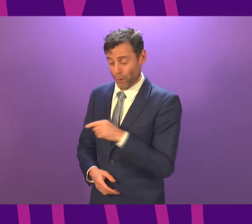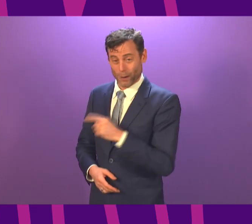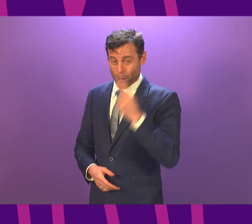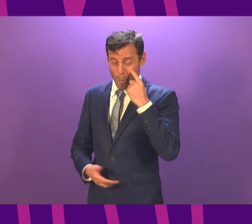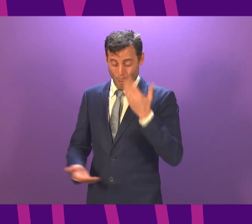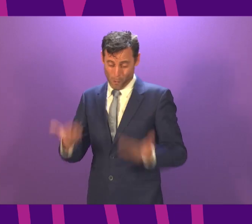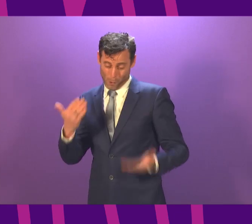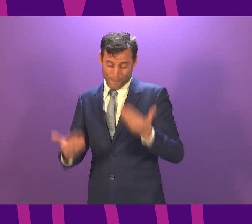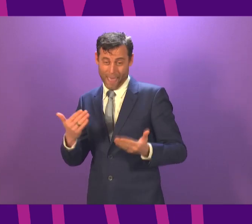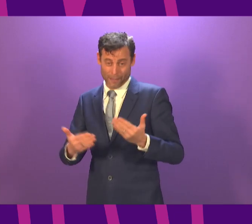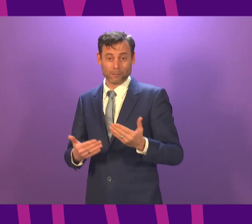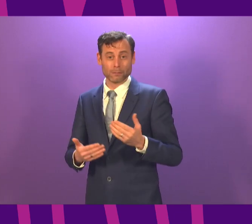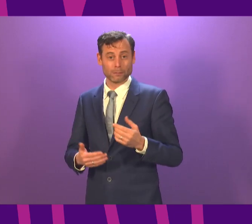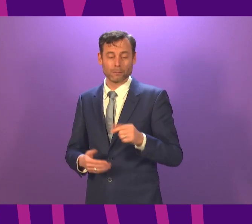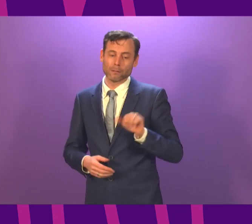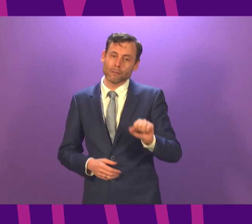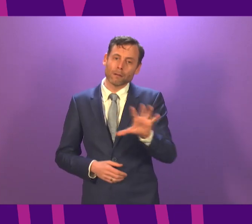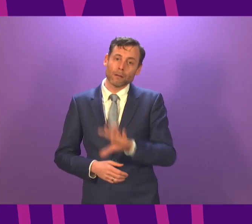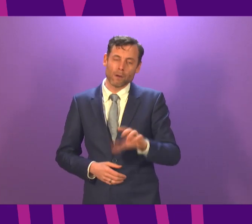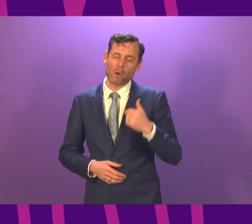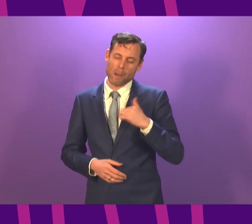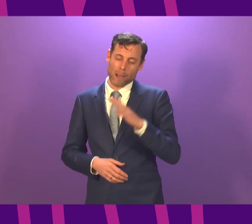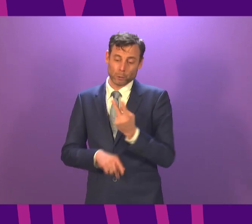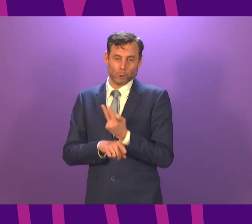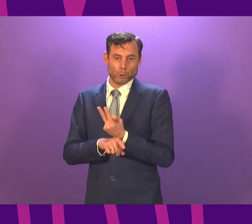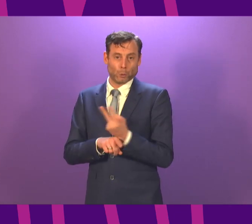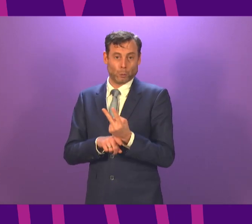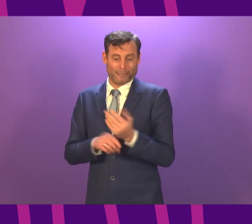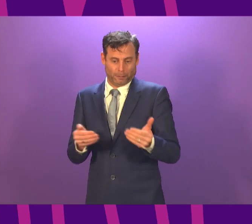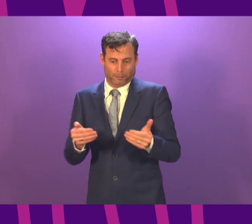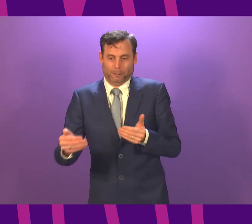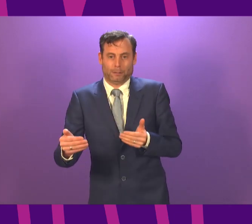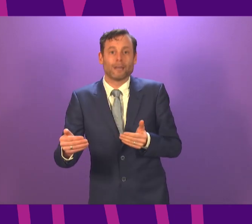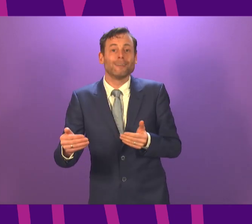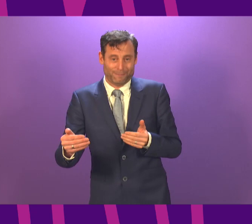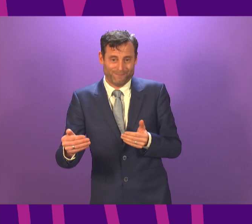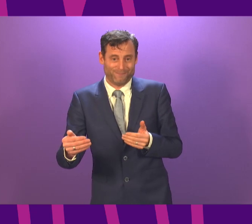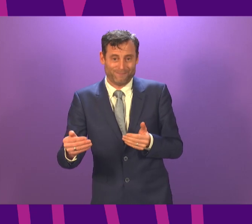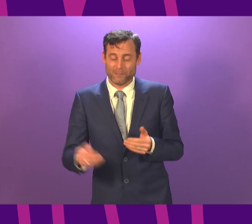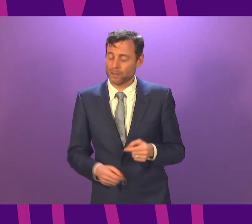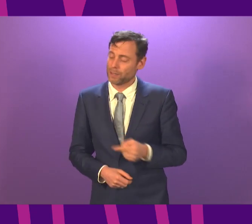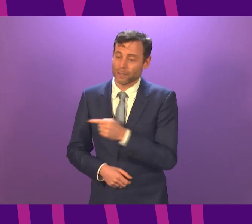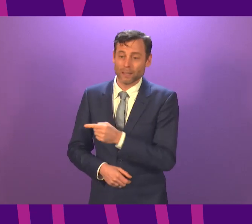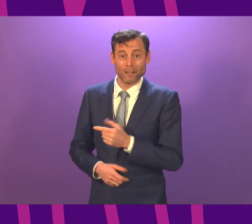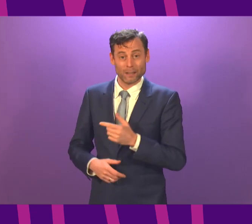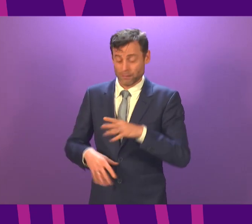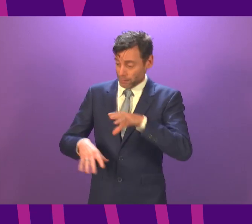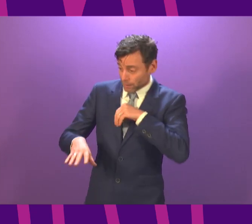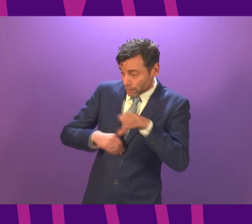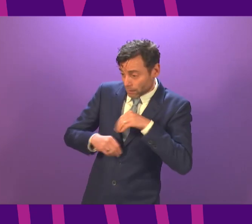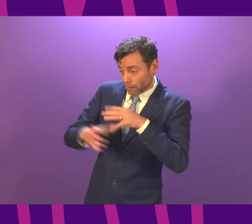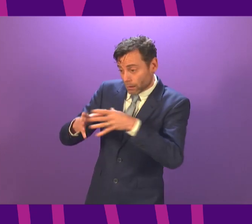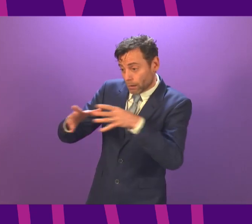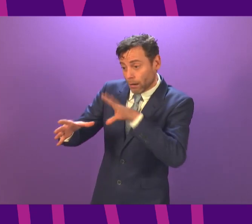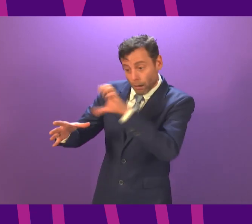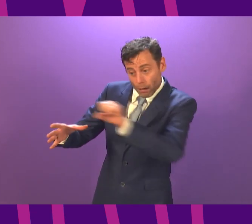London is now seeing 900 new cases a week per 100,000. Their test positivity is around 27% and pressure